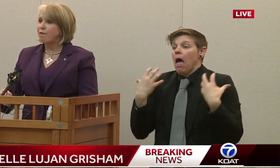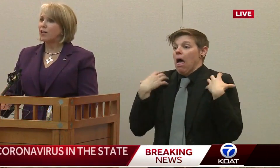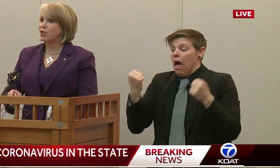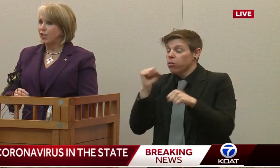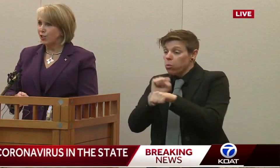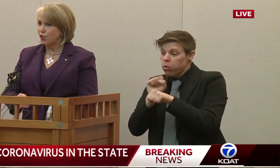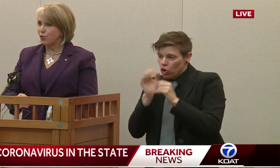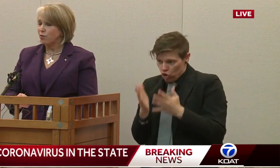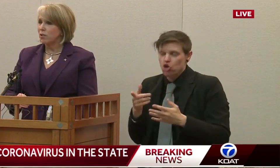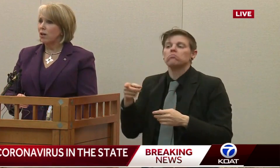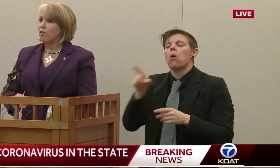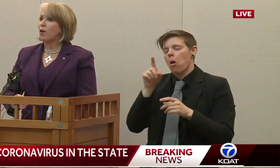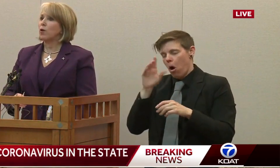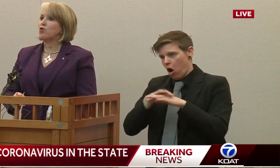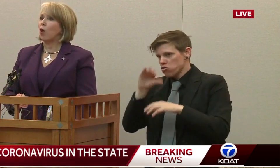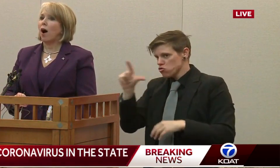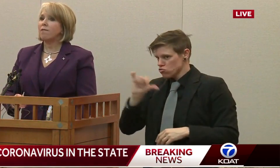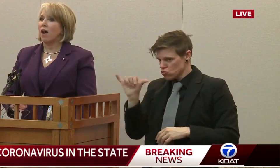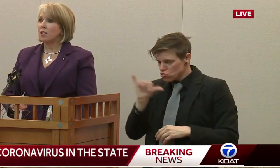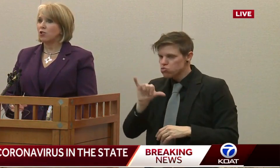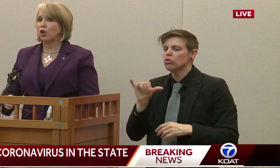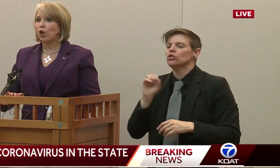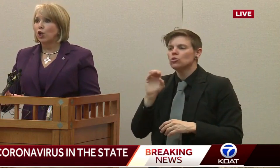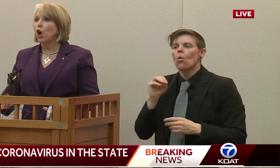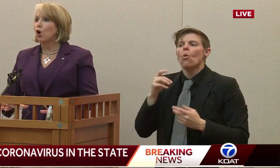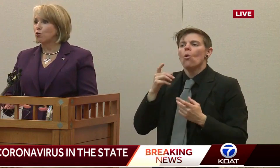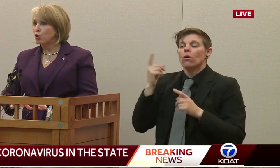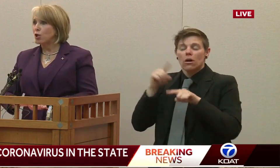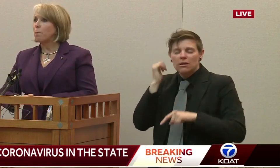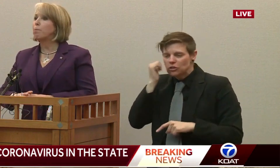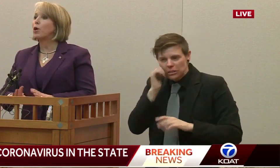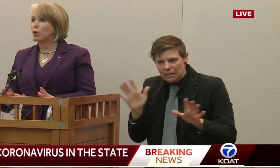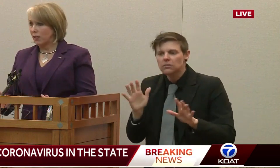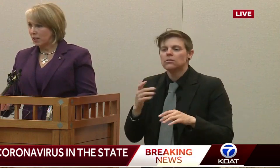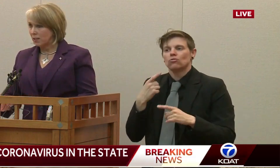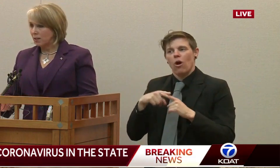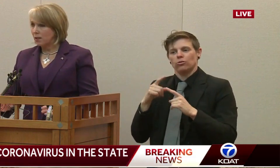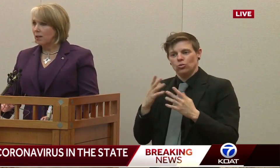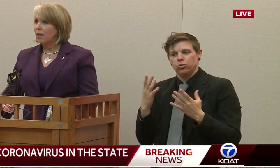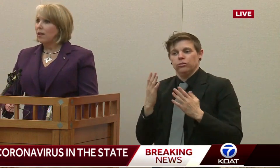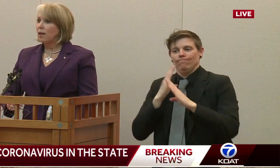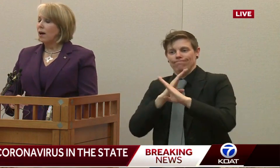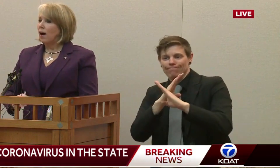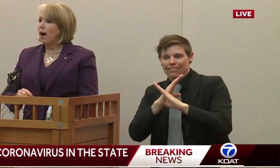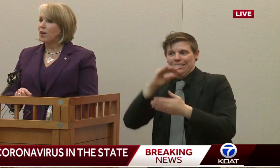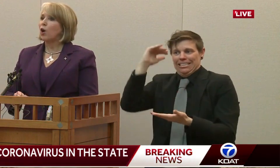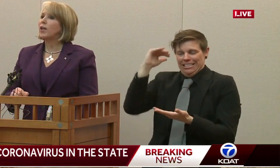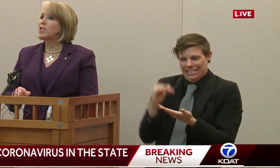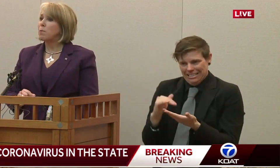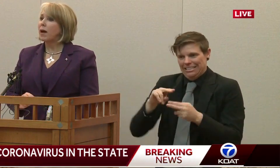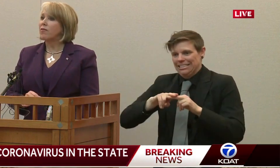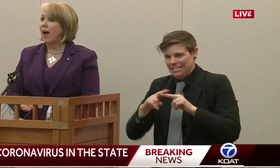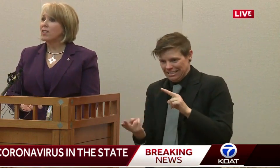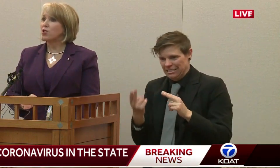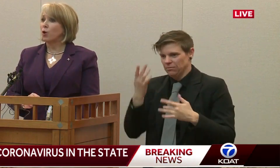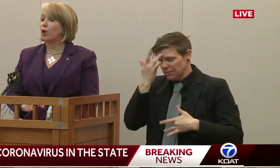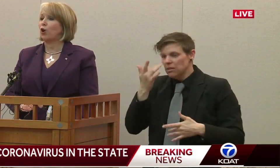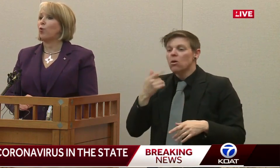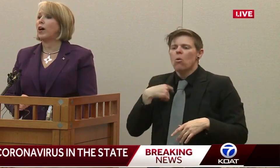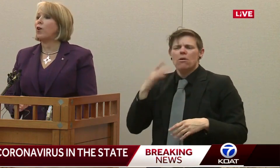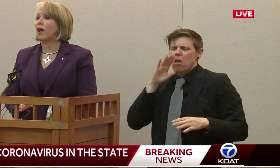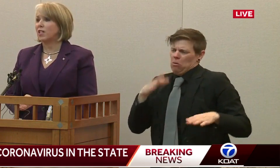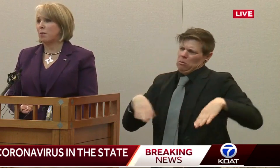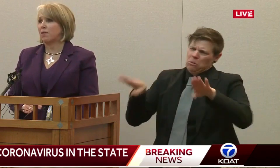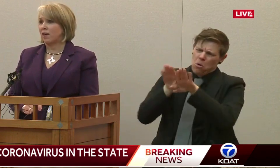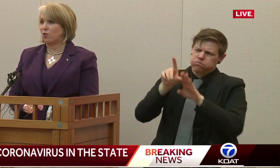infection issues that would drive us to close buildings. I don't expect that to